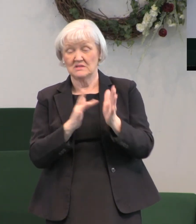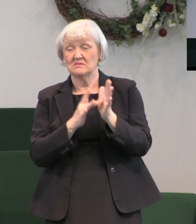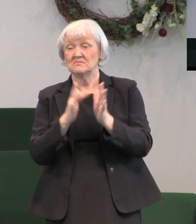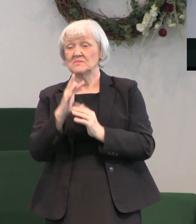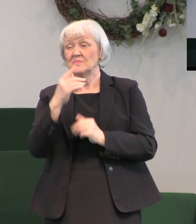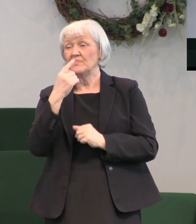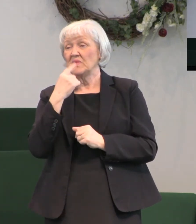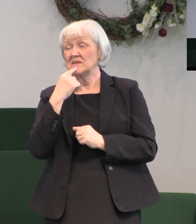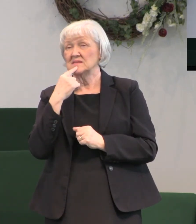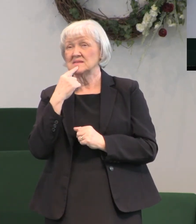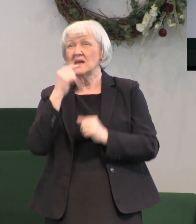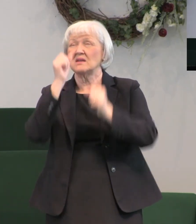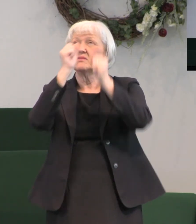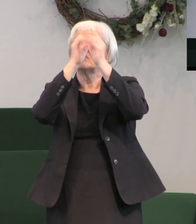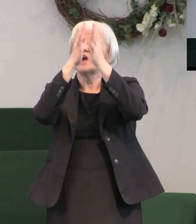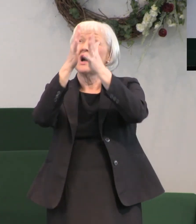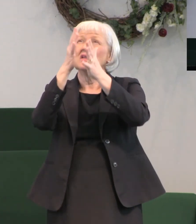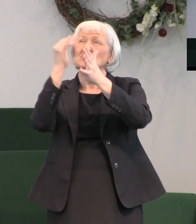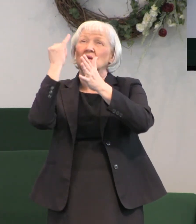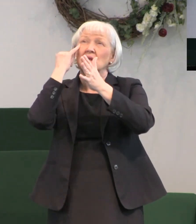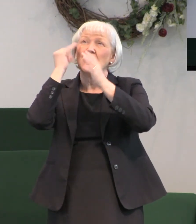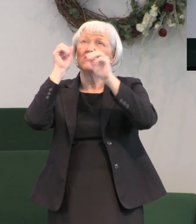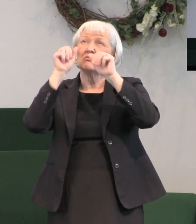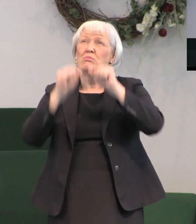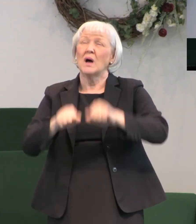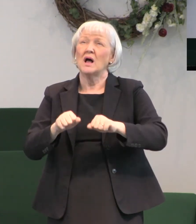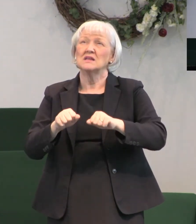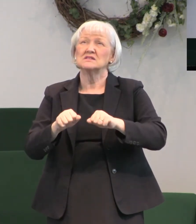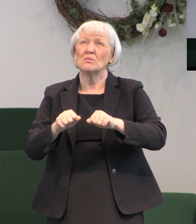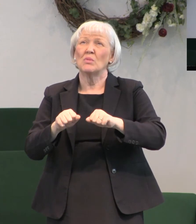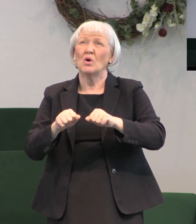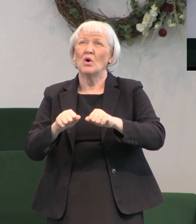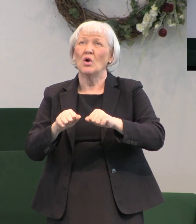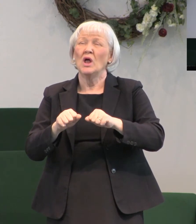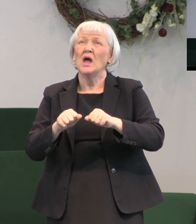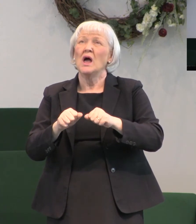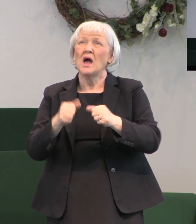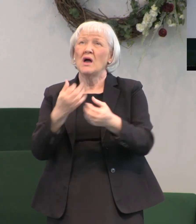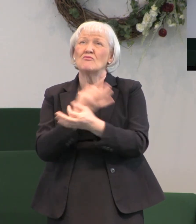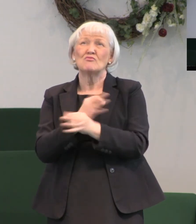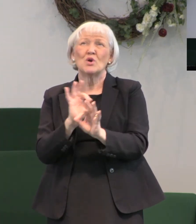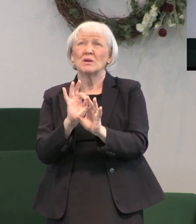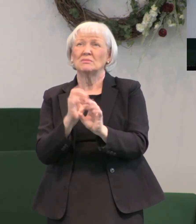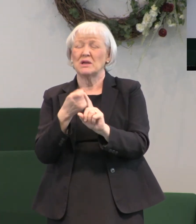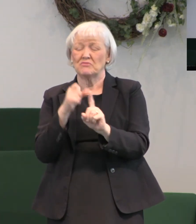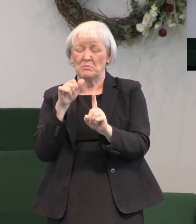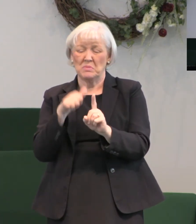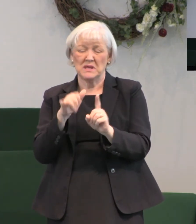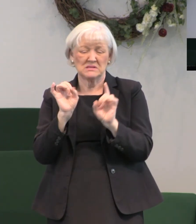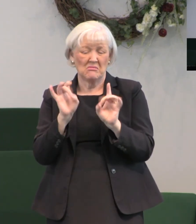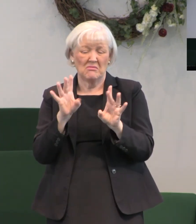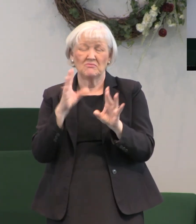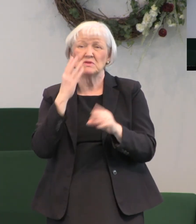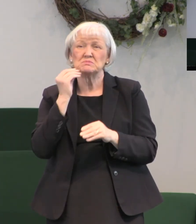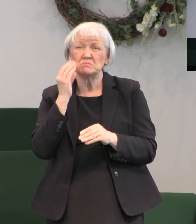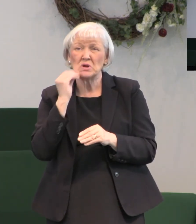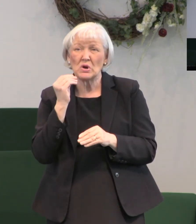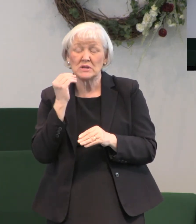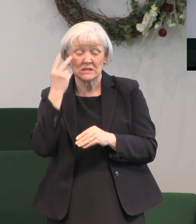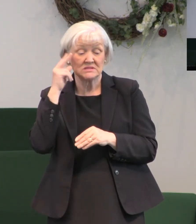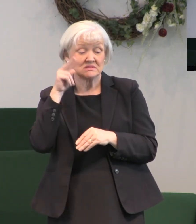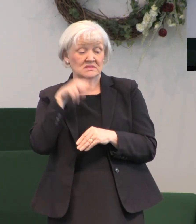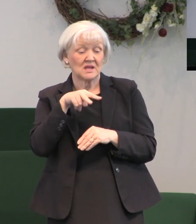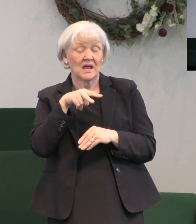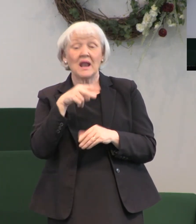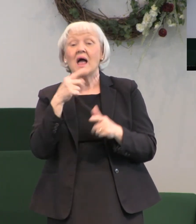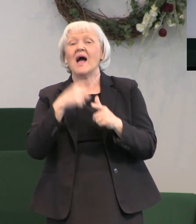Father if it be possible remove this cup from me but not my will but thine be done they saw that and then they came and ministered to him the